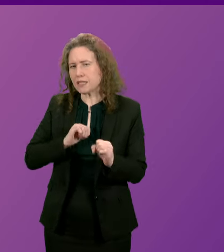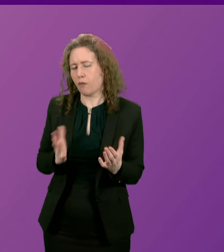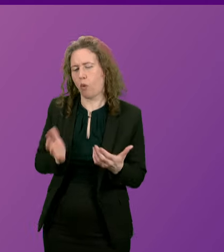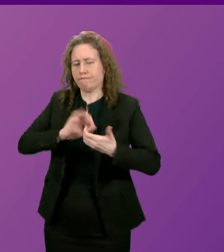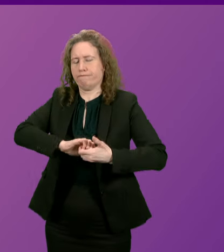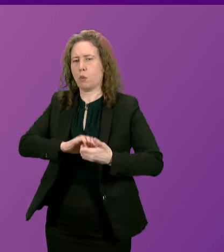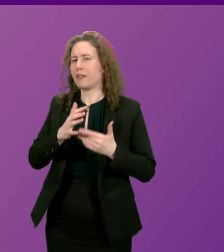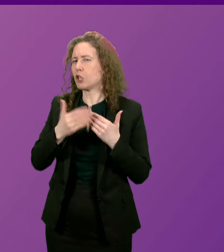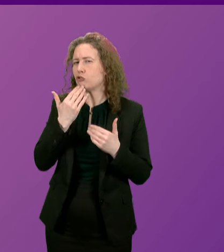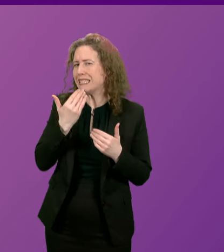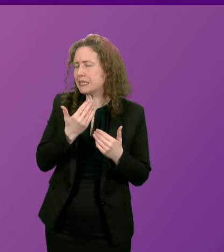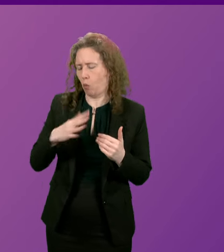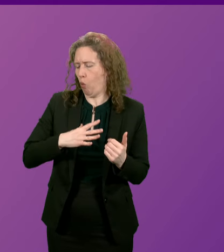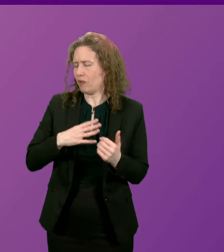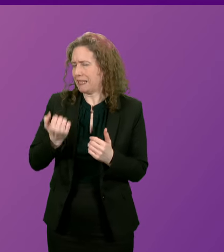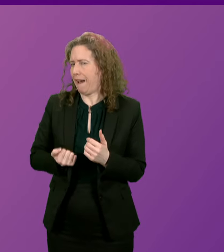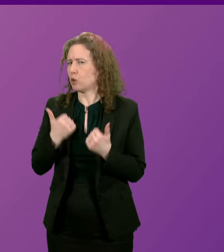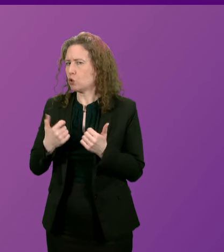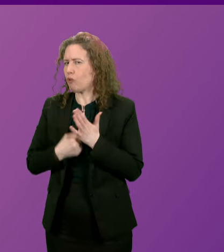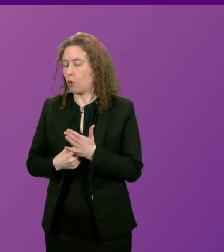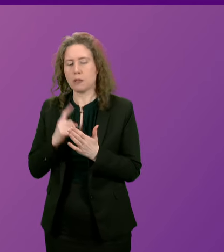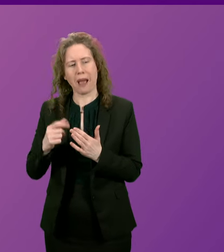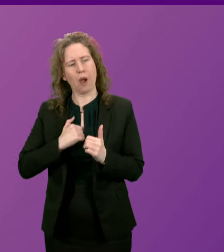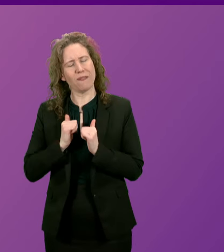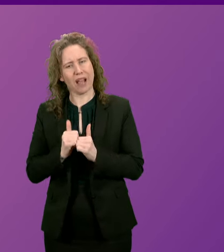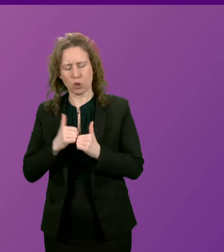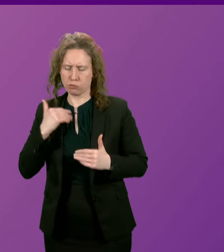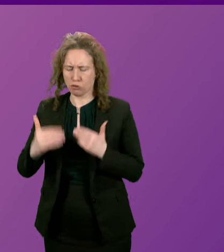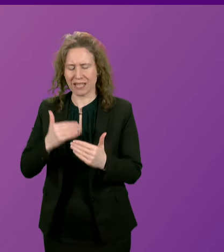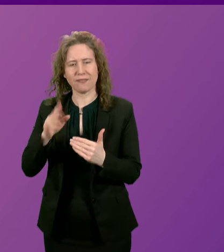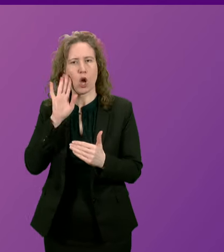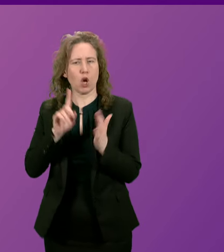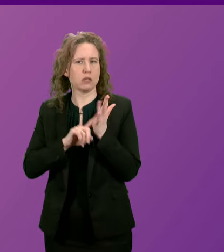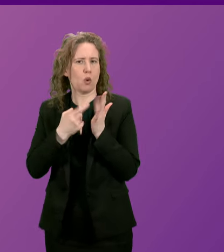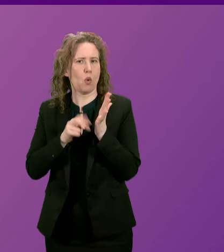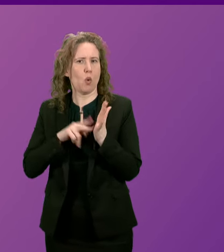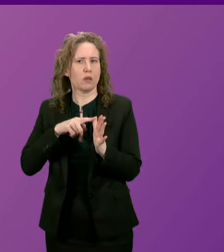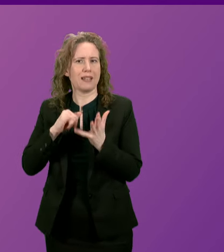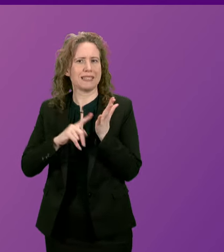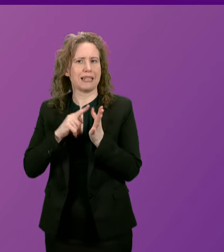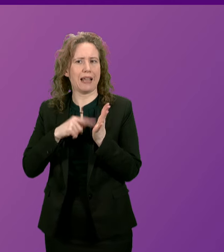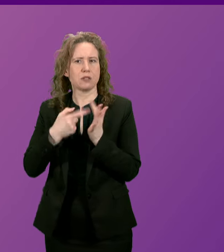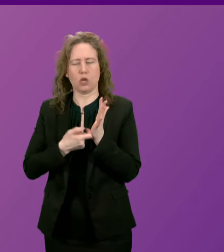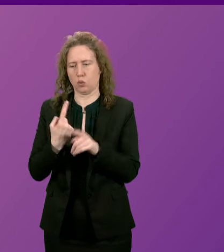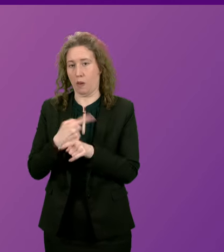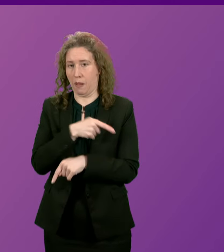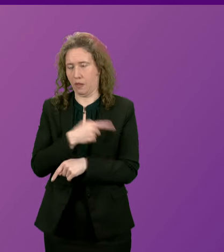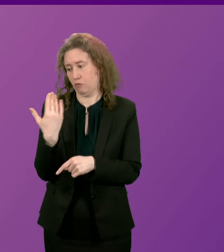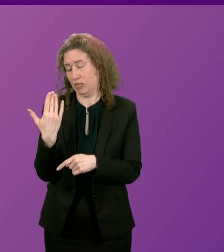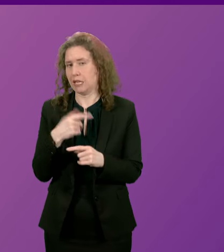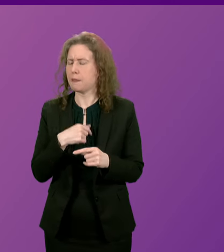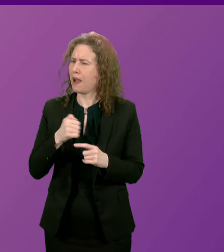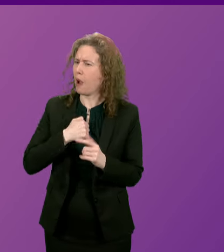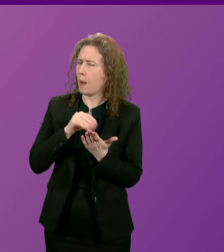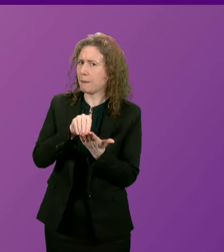agreement with the Greens and what I would also say on progressive values which I've heard Lorna Slater talk about in recent days, once again our